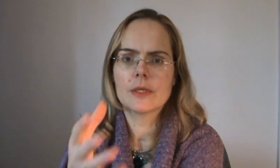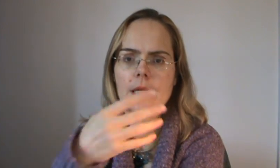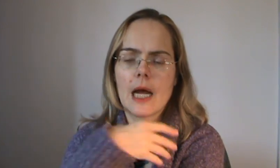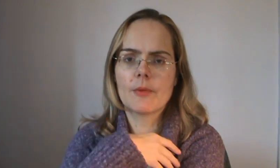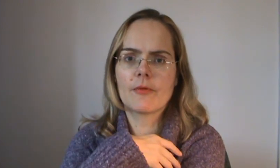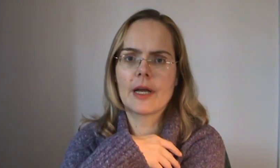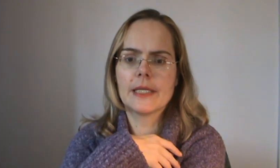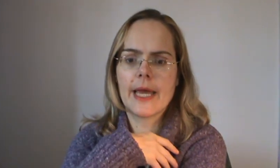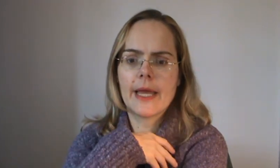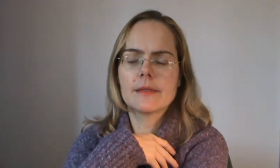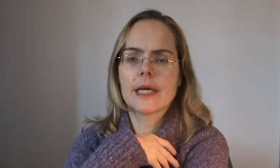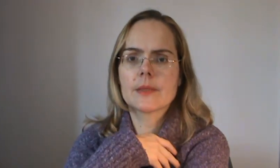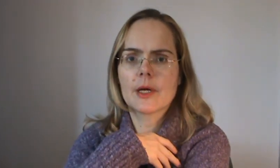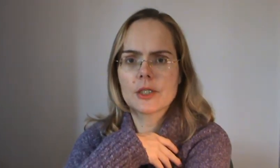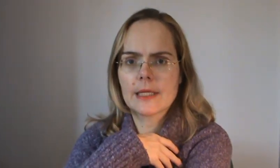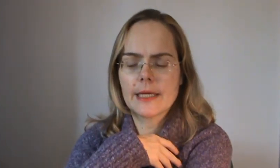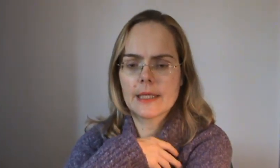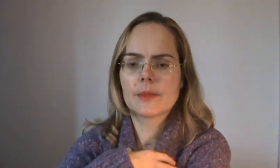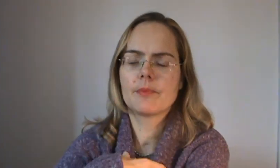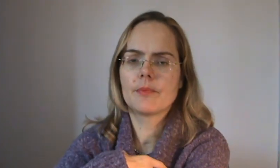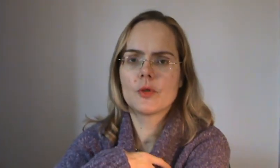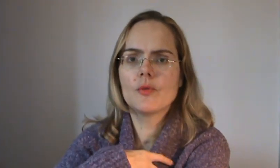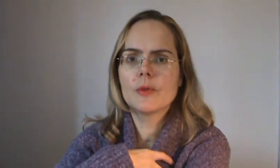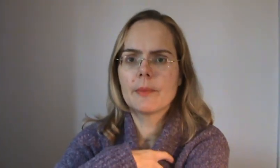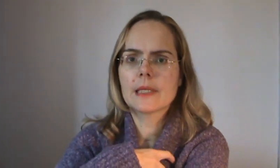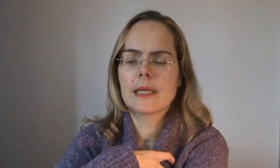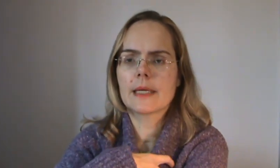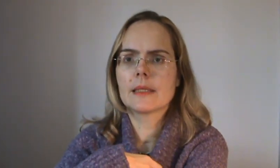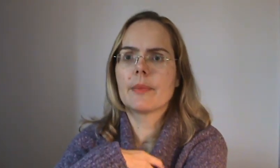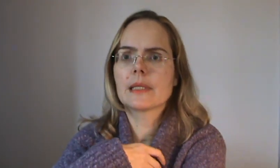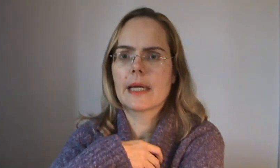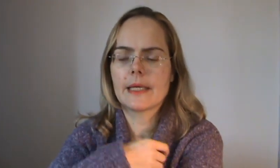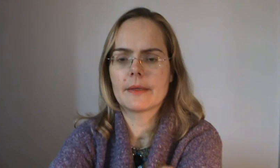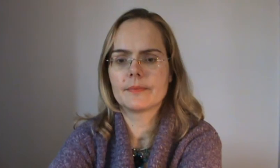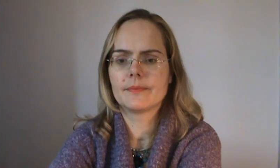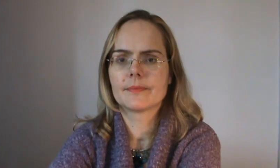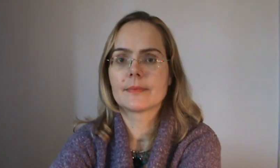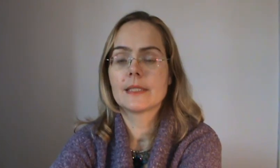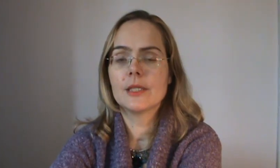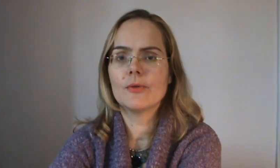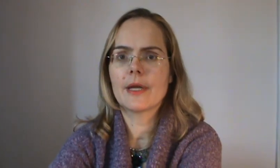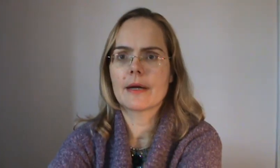and I provide the A's as much as I can, the best I can. See you there.